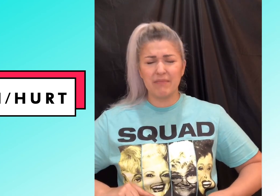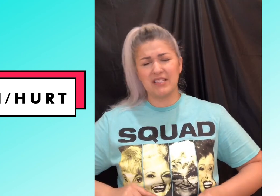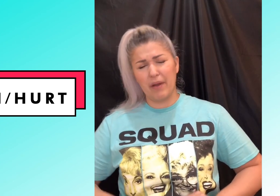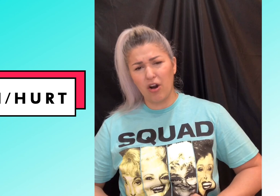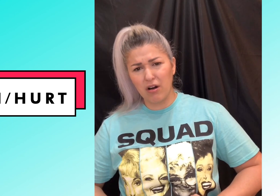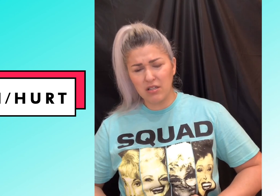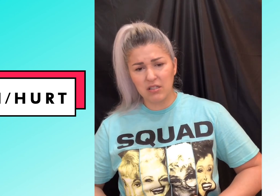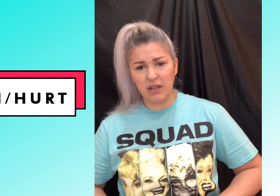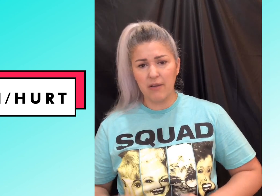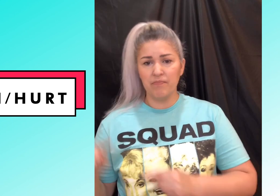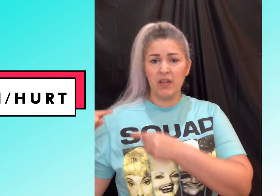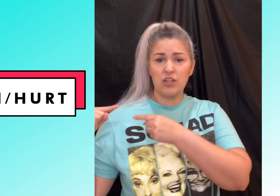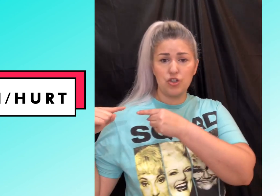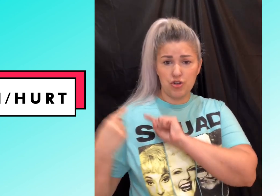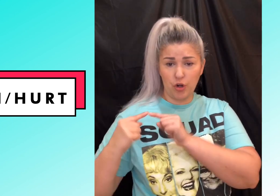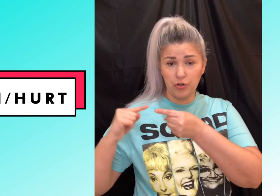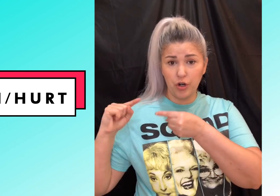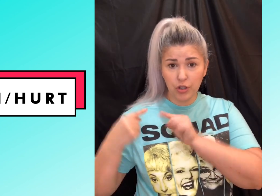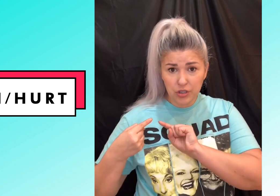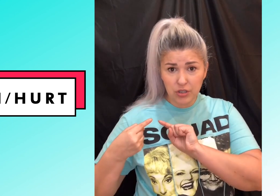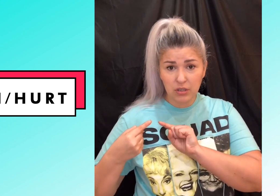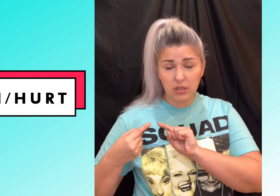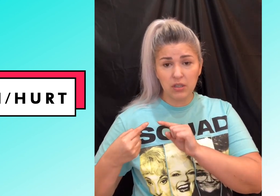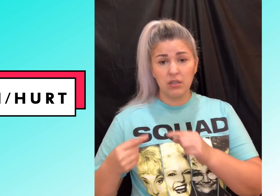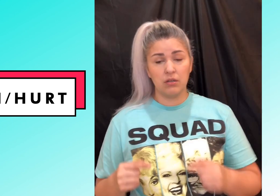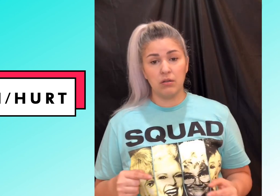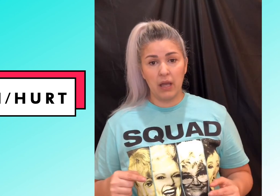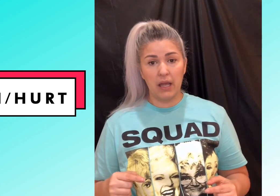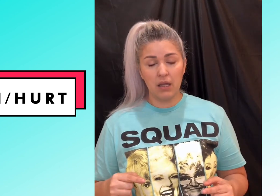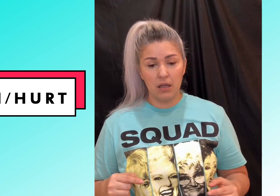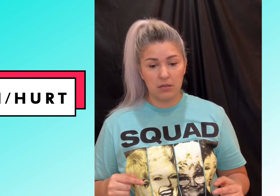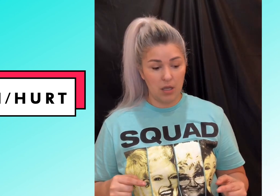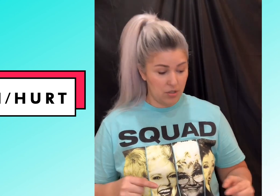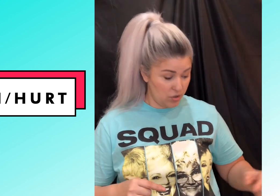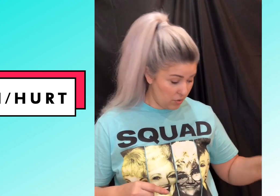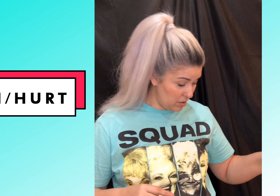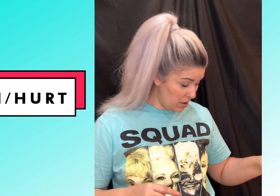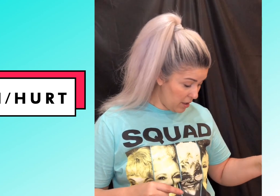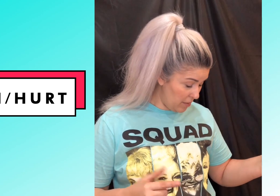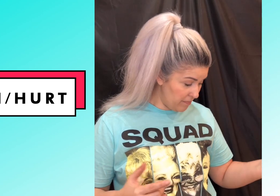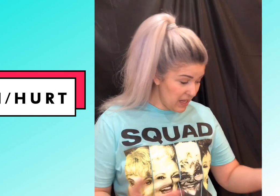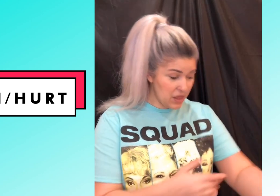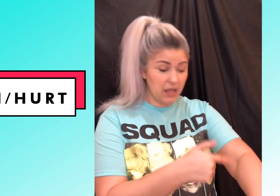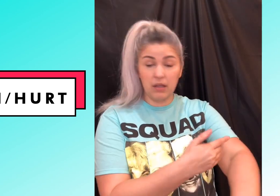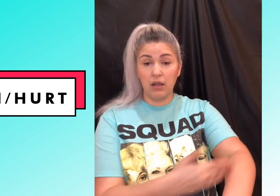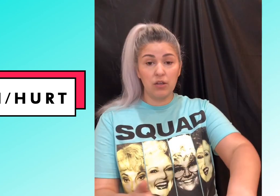my stomach hurts okay does your shoulder hurt okay does your anything you